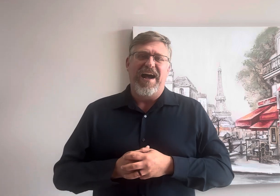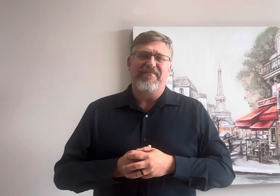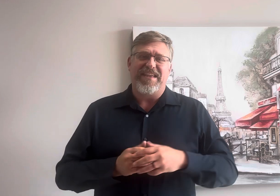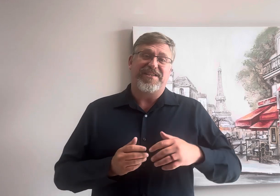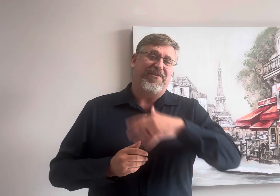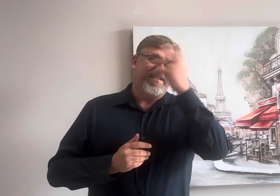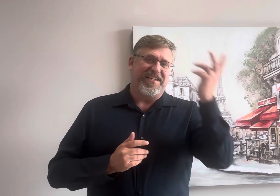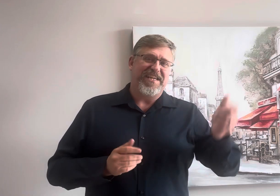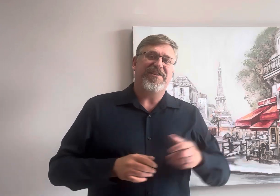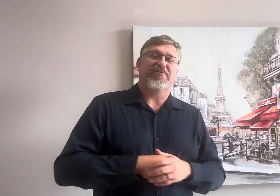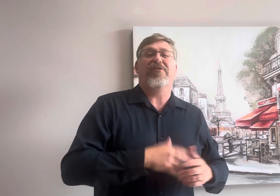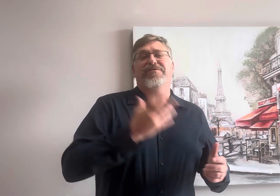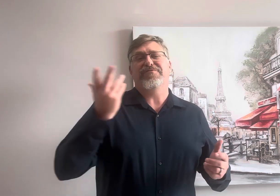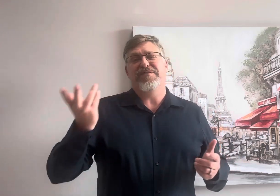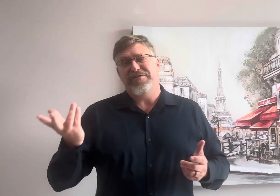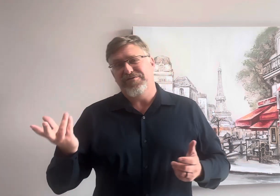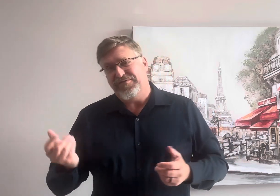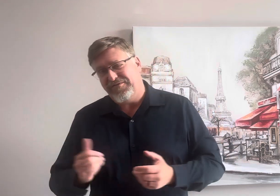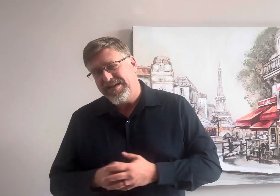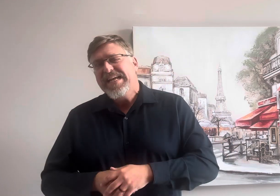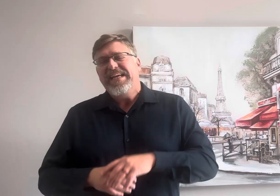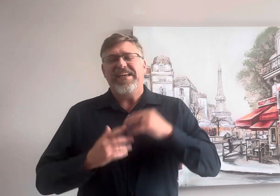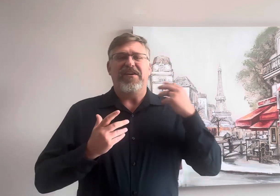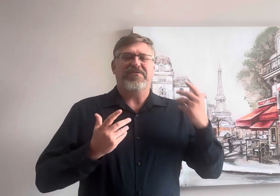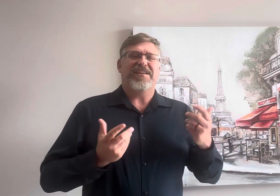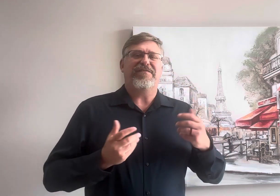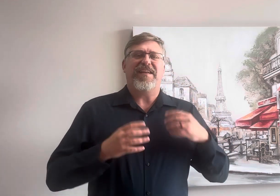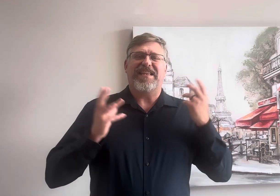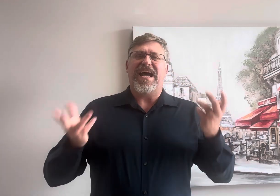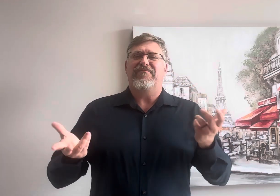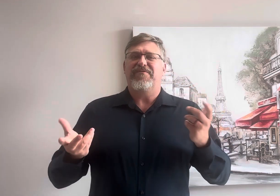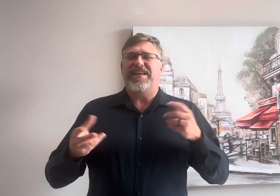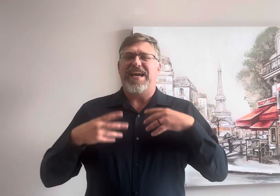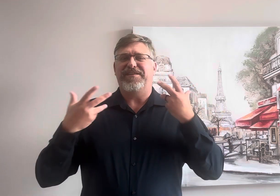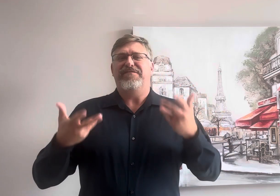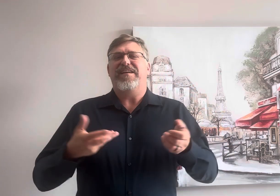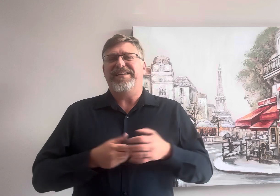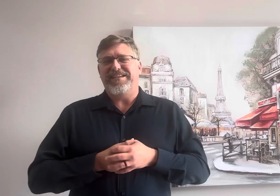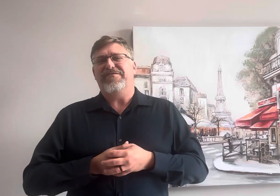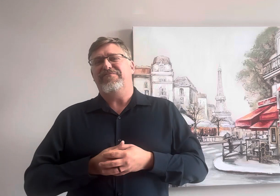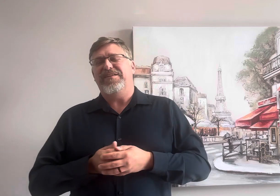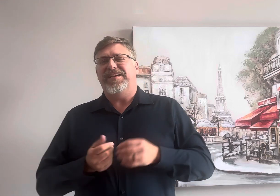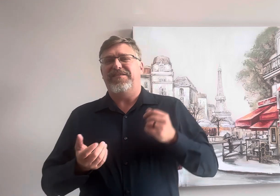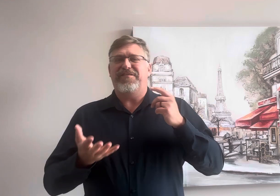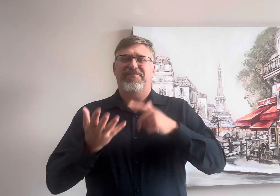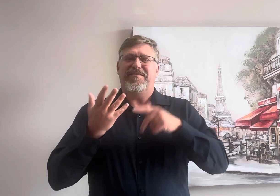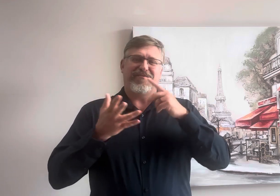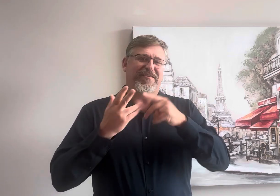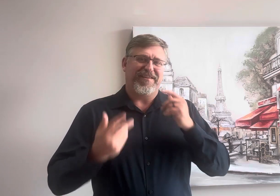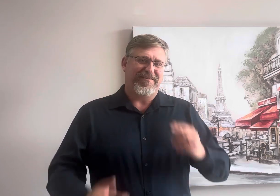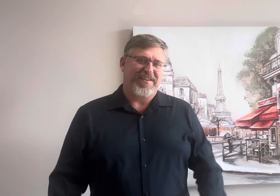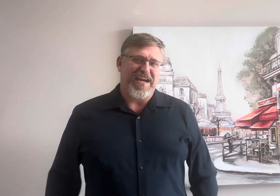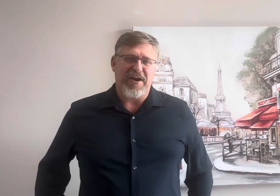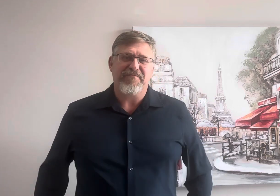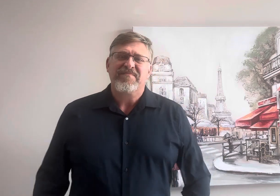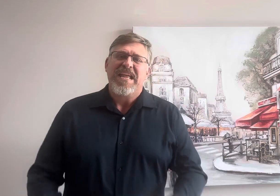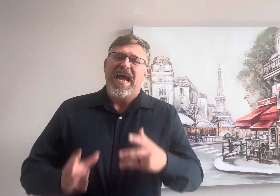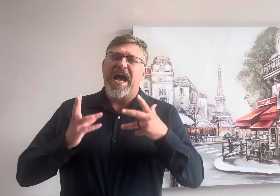that she was a teacher also not true you know stuff like that where they actually finally did a real interview with her and cleared the air um